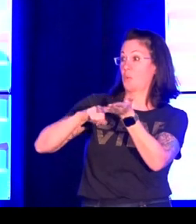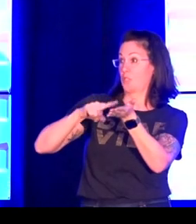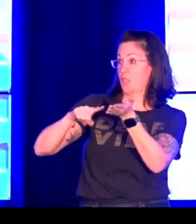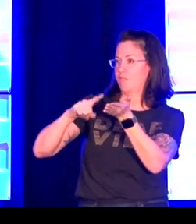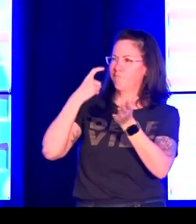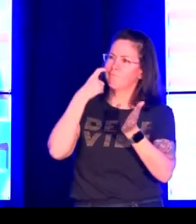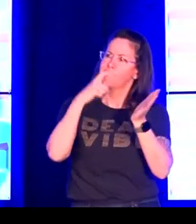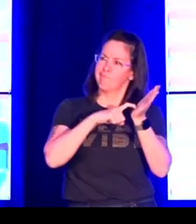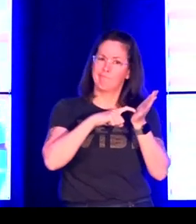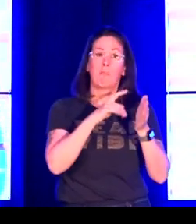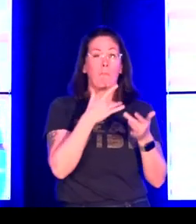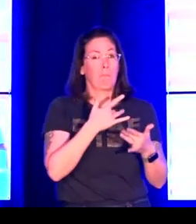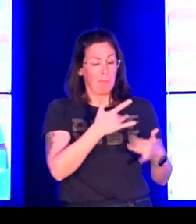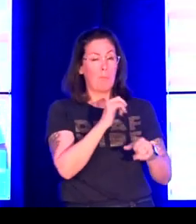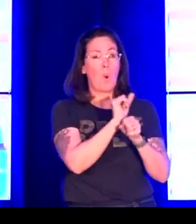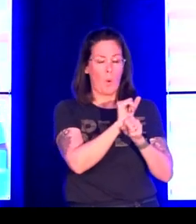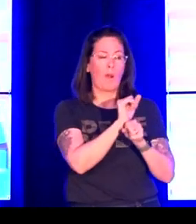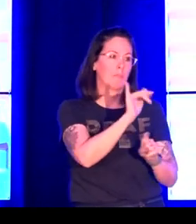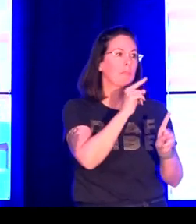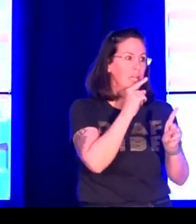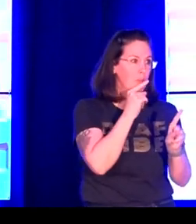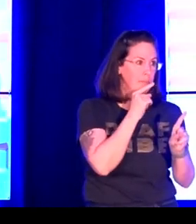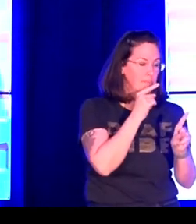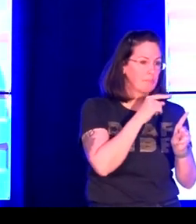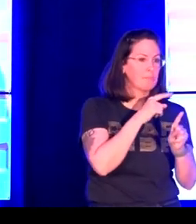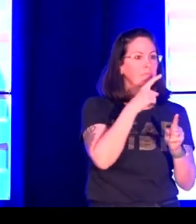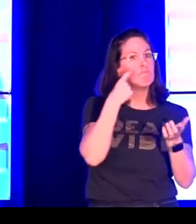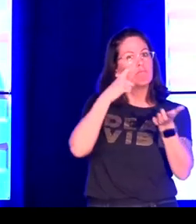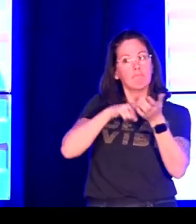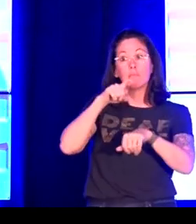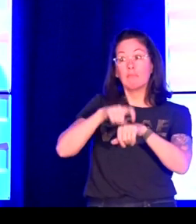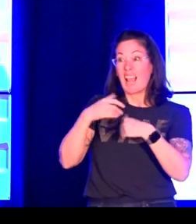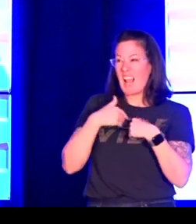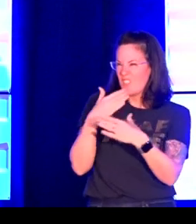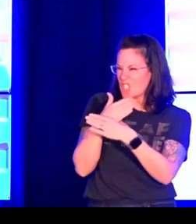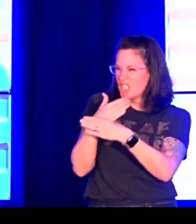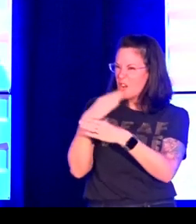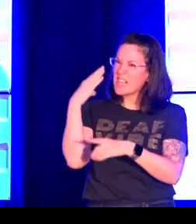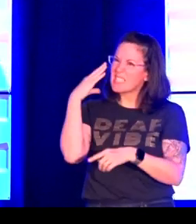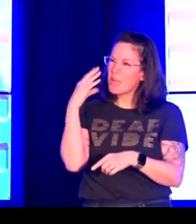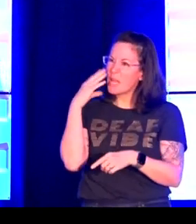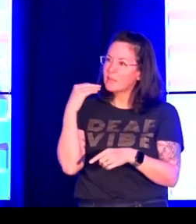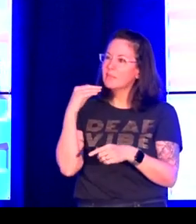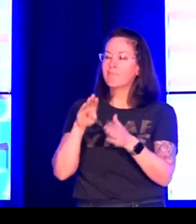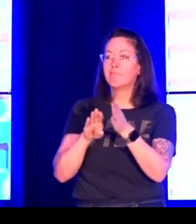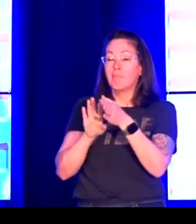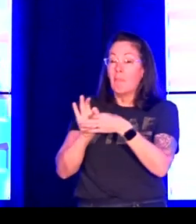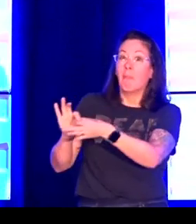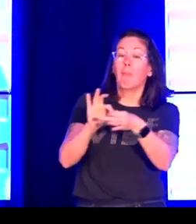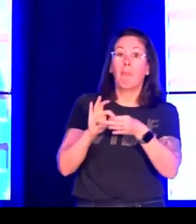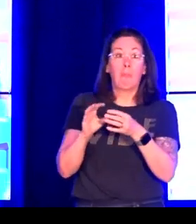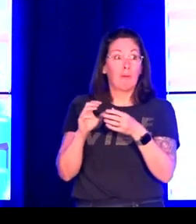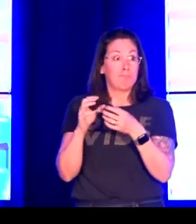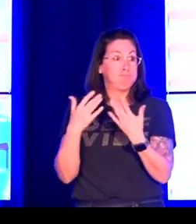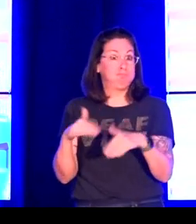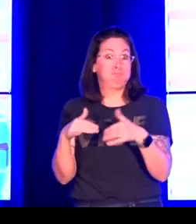Lynn Ho talks about deaf-led research, noticing that most work is often led